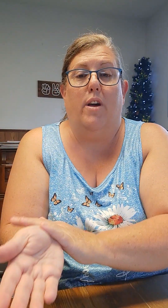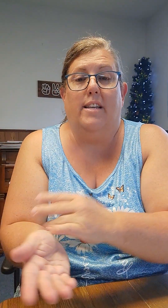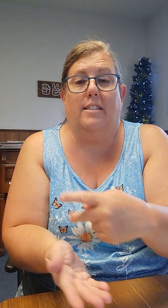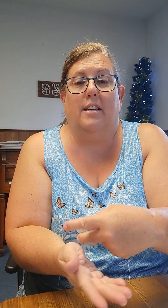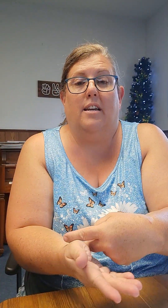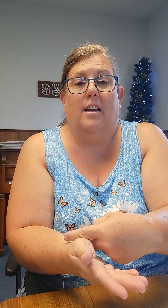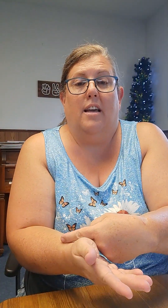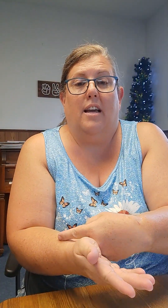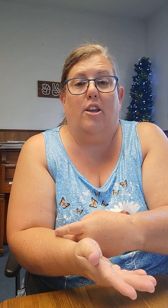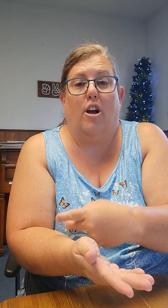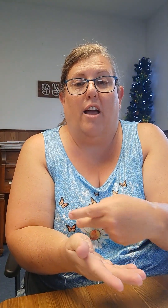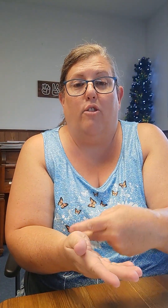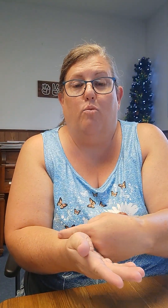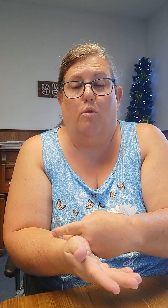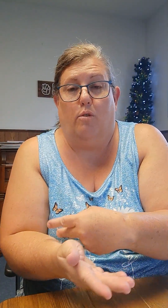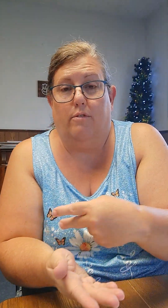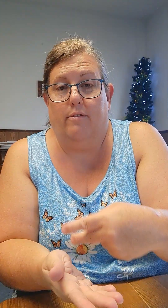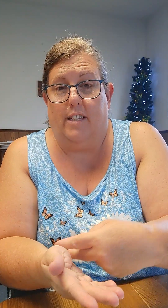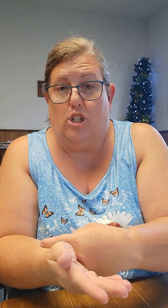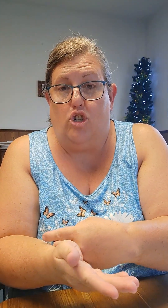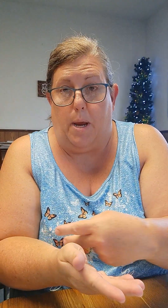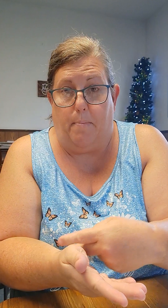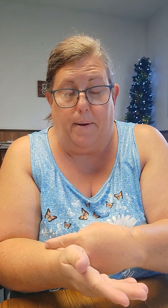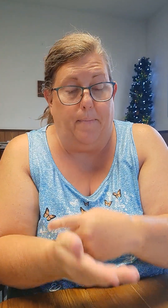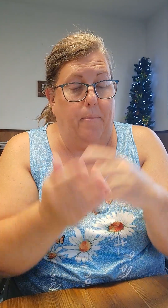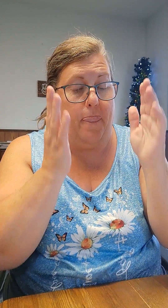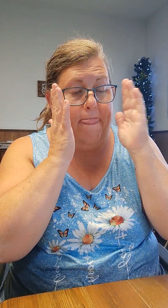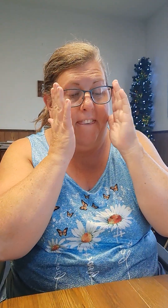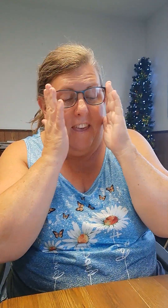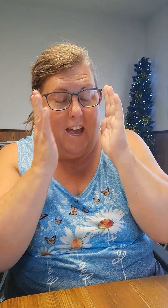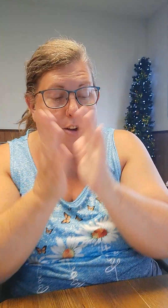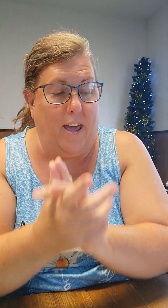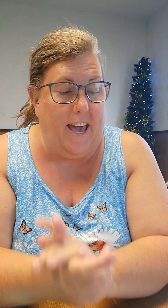wrist, you're cutting the wool. That's sheep. Okay.